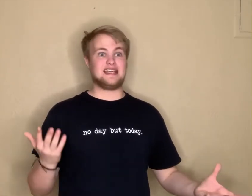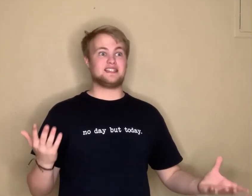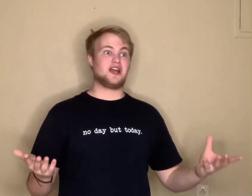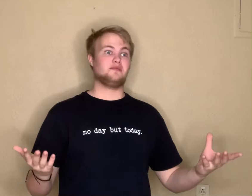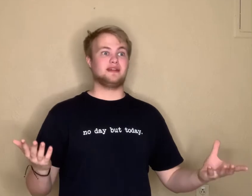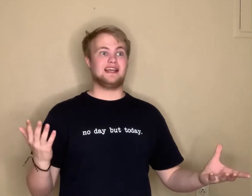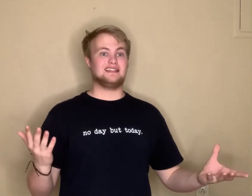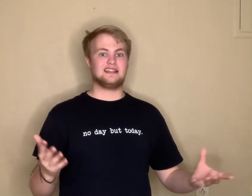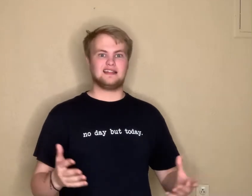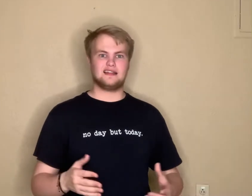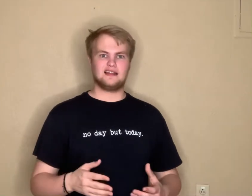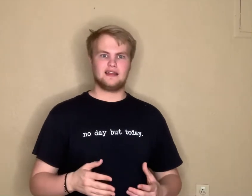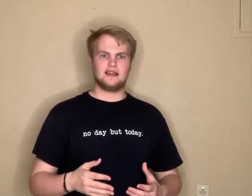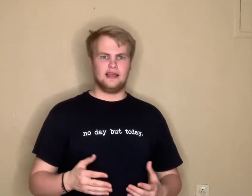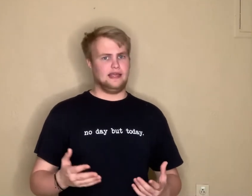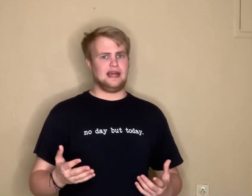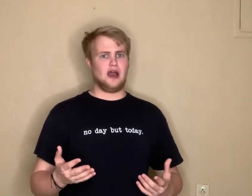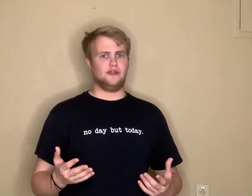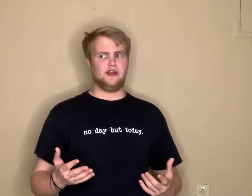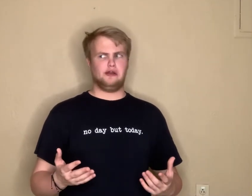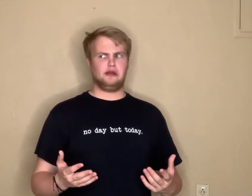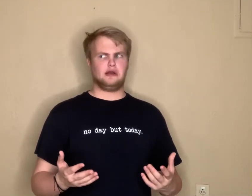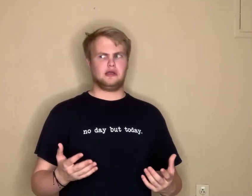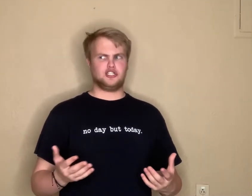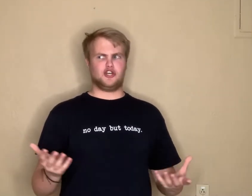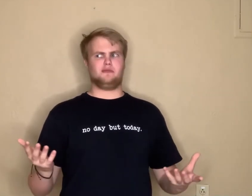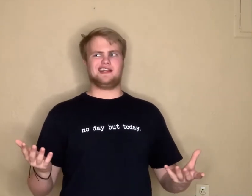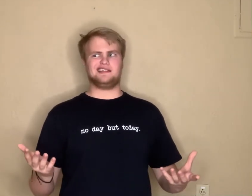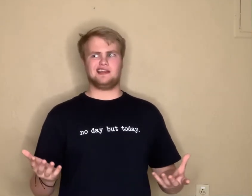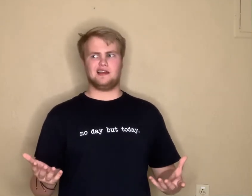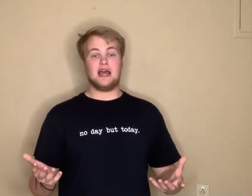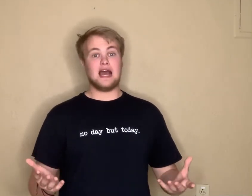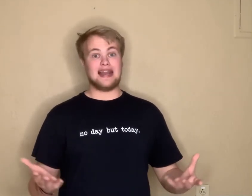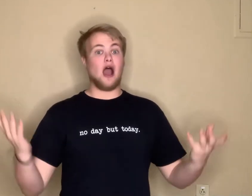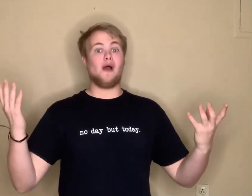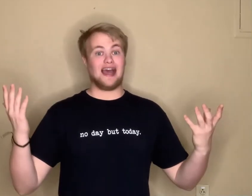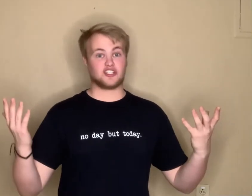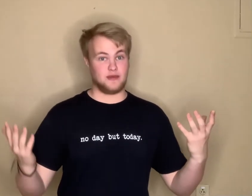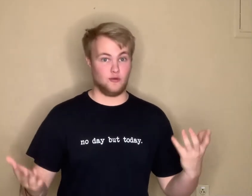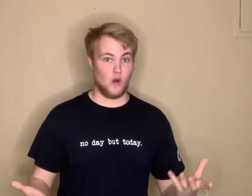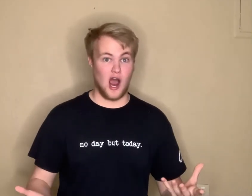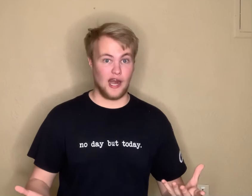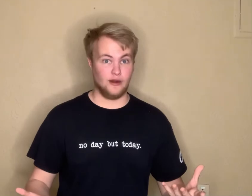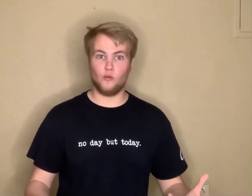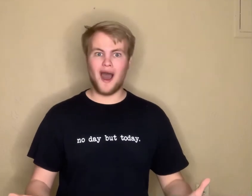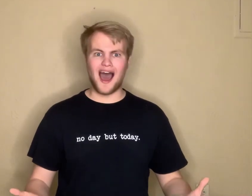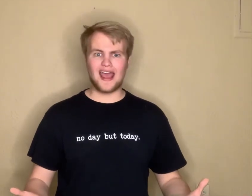determinate. In how they're determinate. Now ask me why. Why?